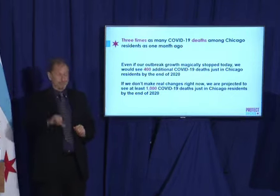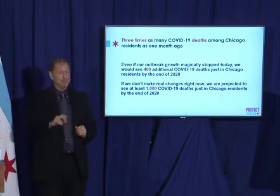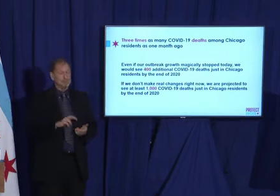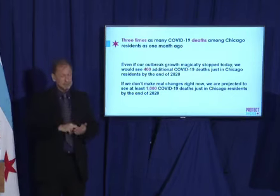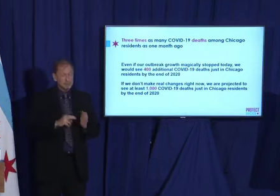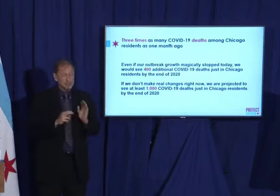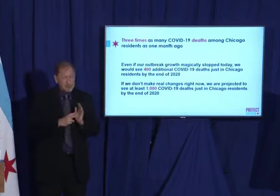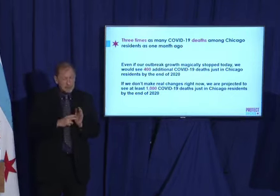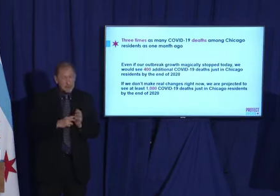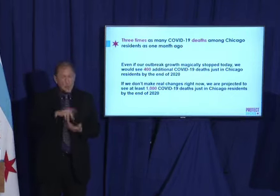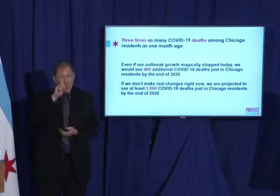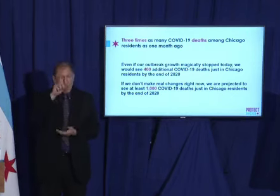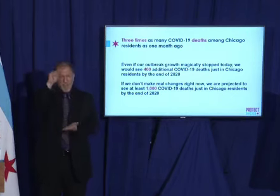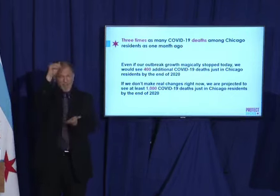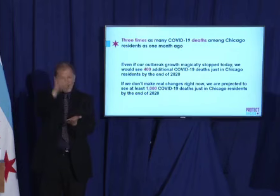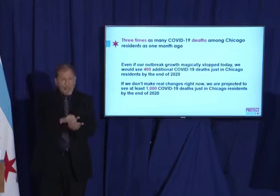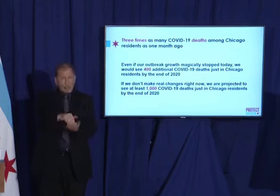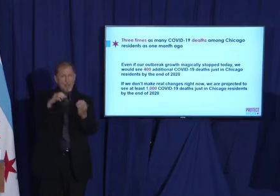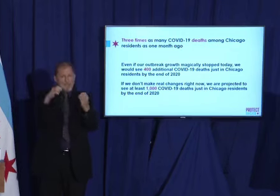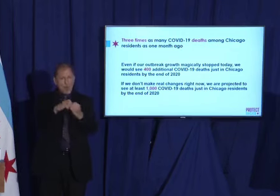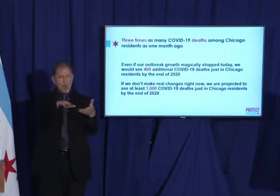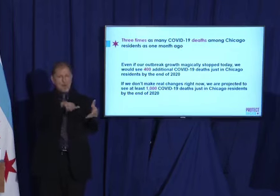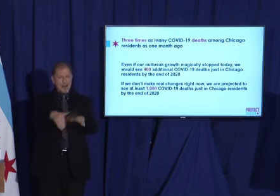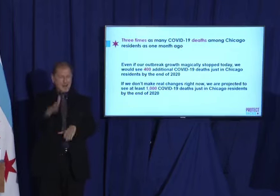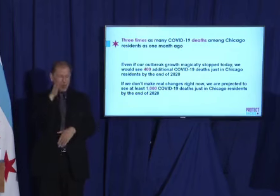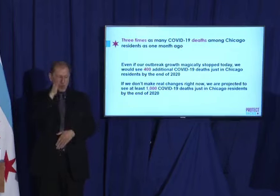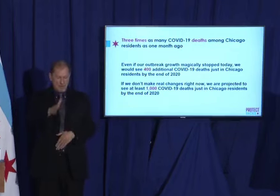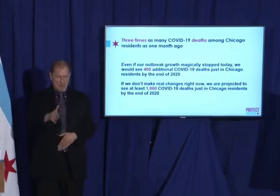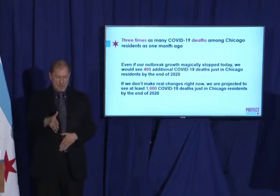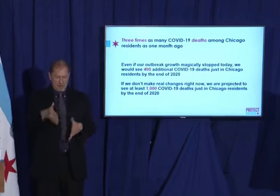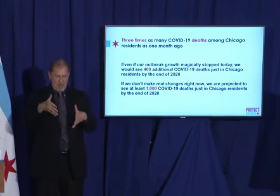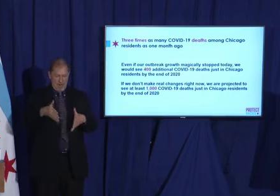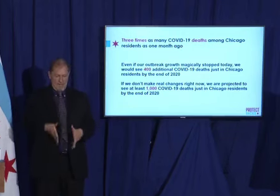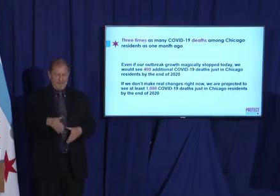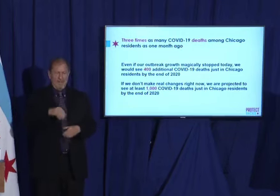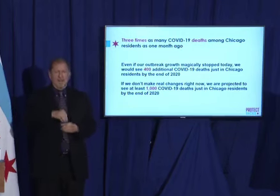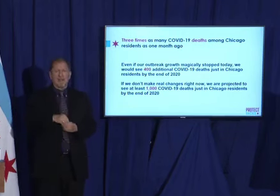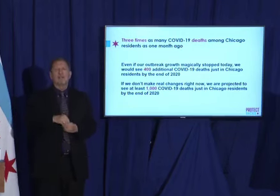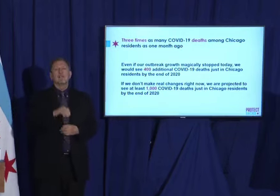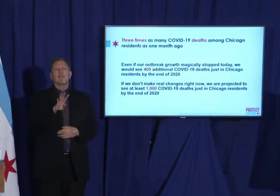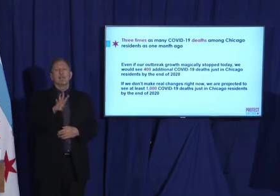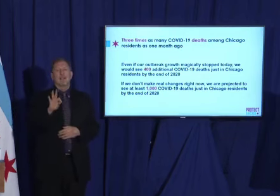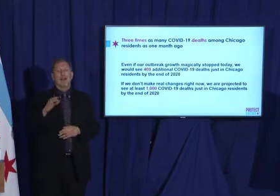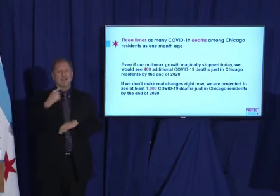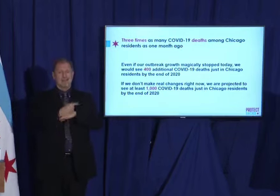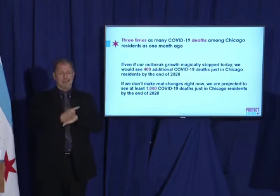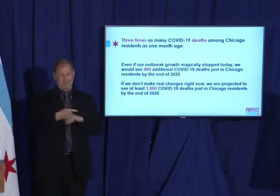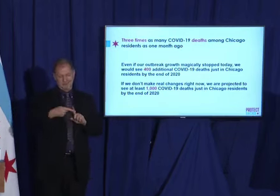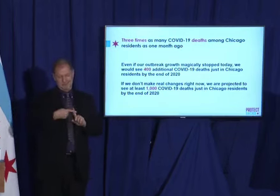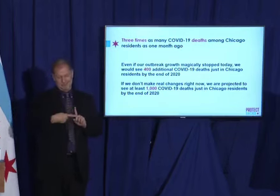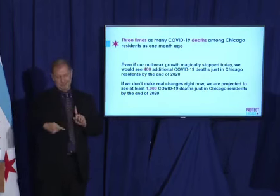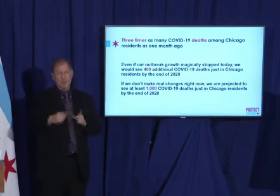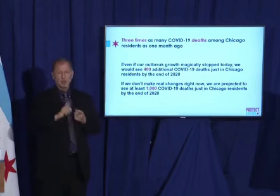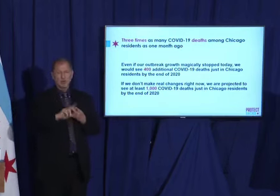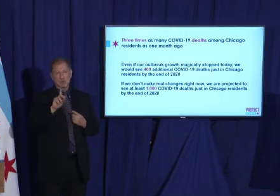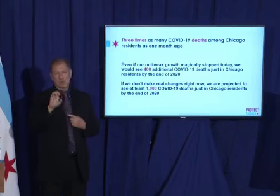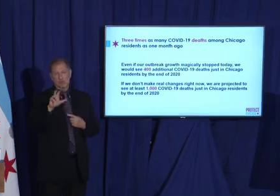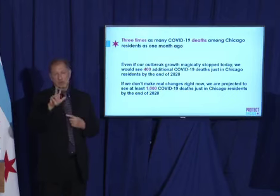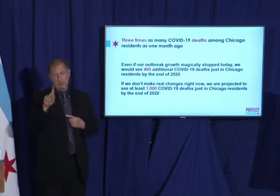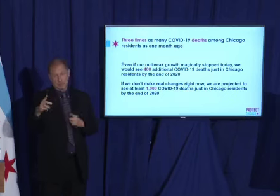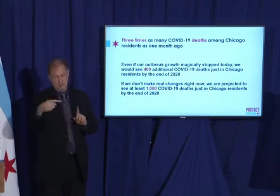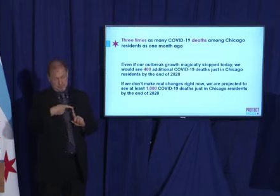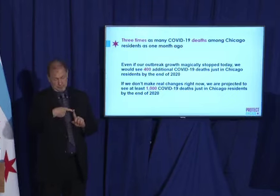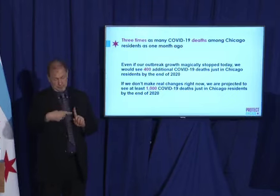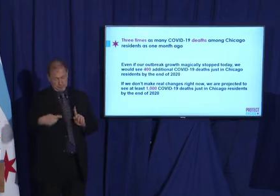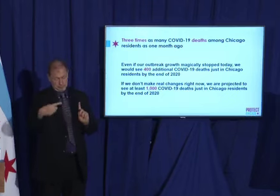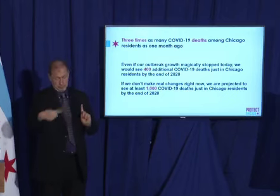1,000 more COVID deaths in the next 49 days in Chicago residents. And let me tell you, depending on the